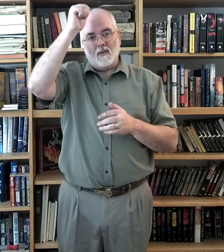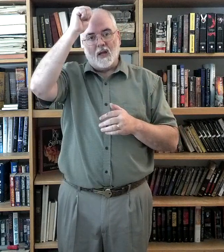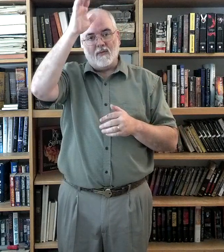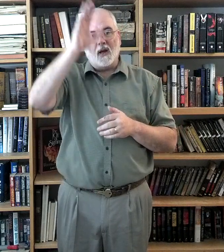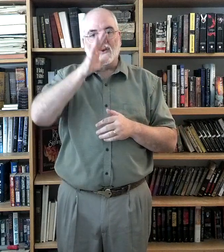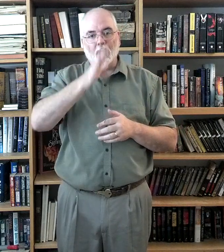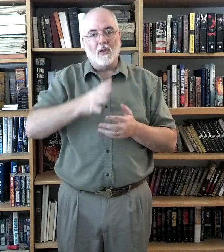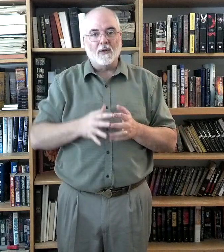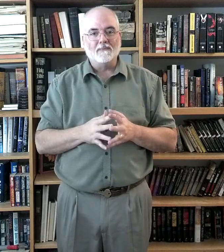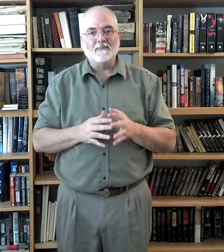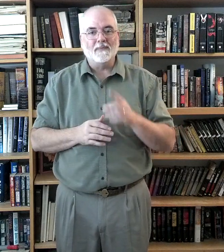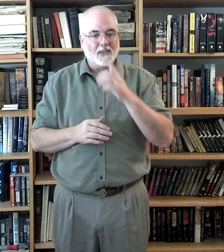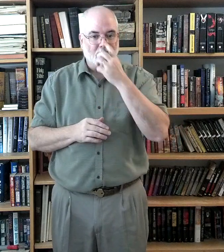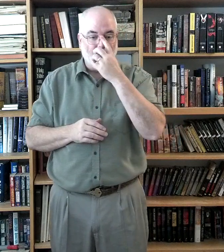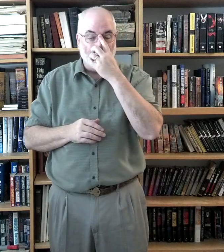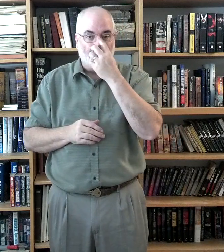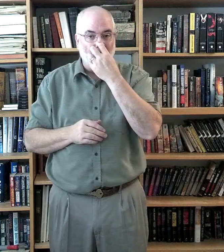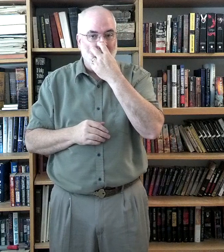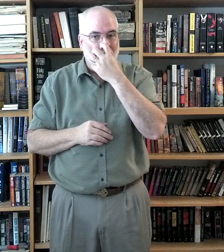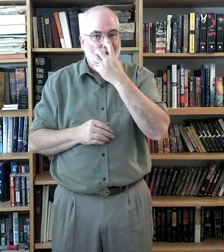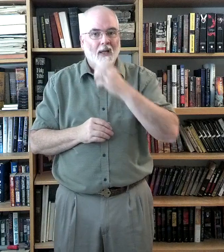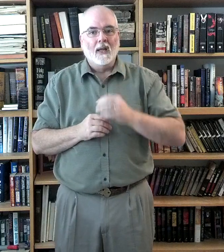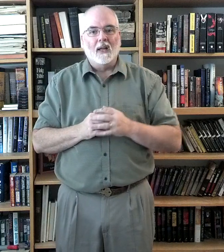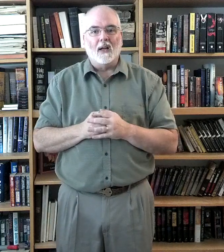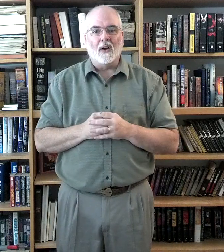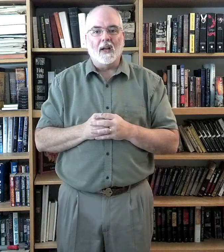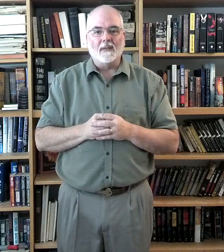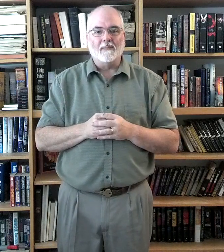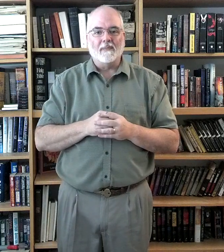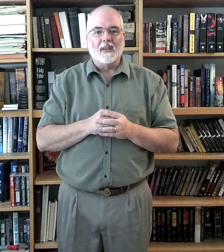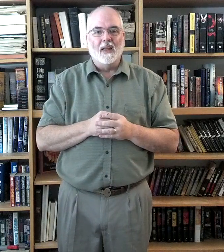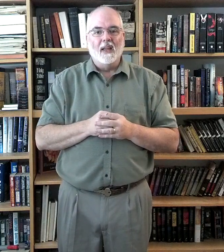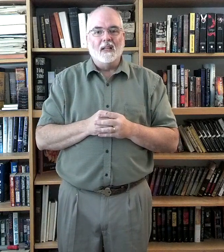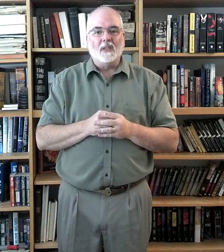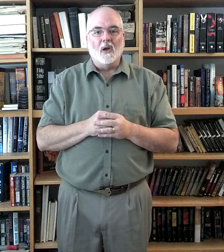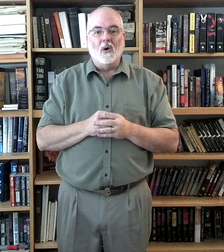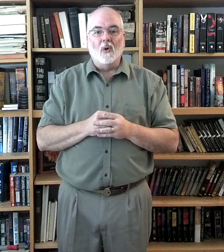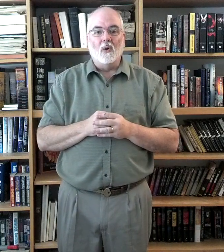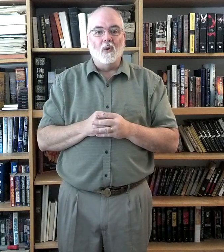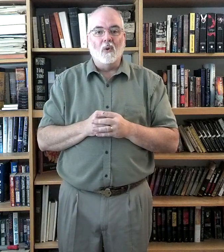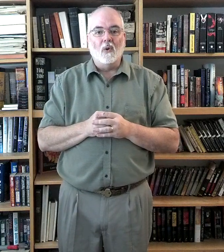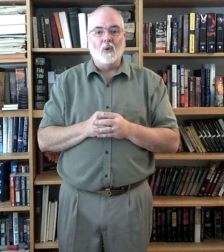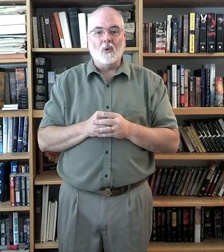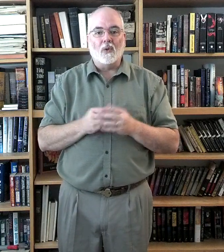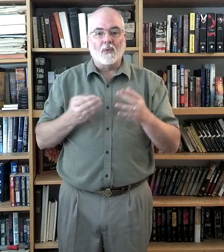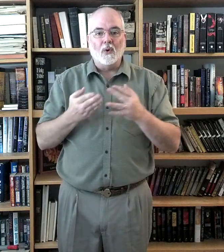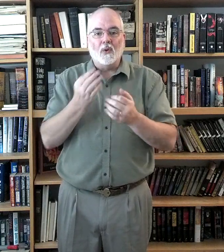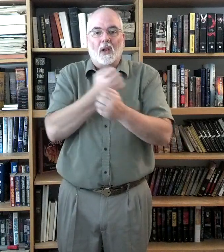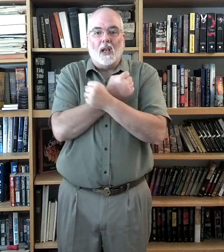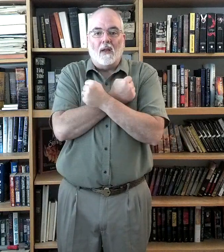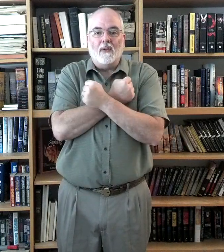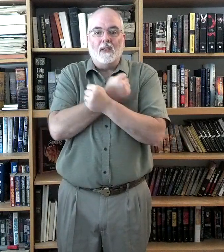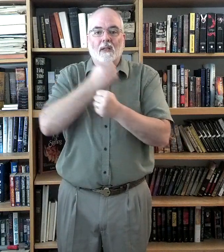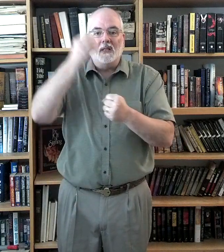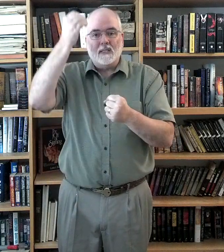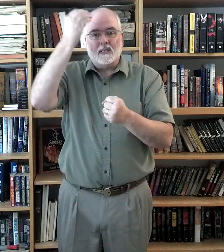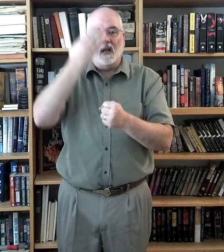father and mother, just to name a few. All right. So, through the loving Son,